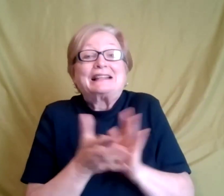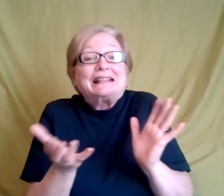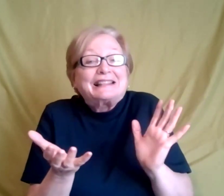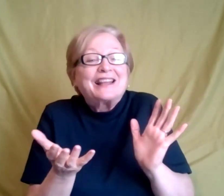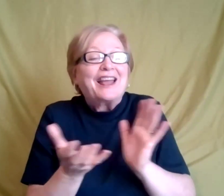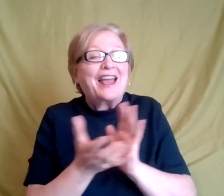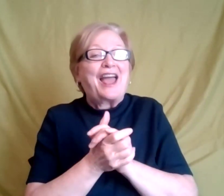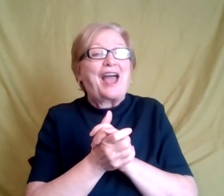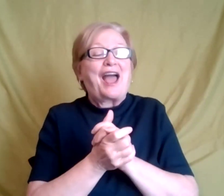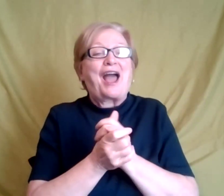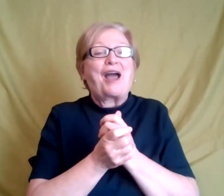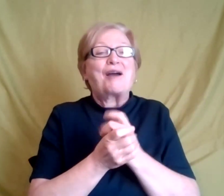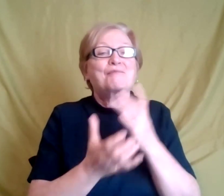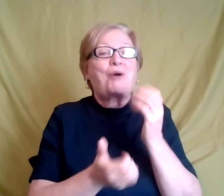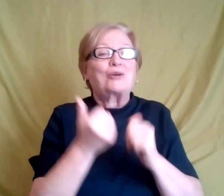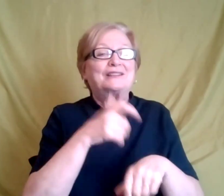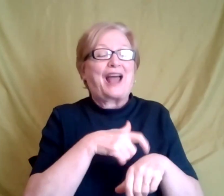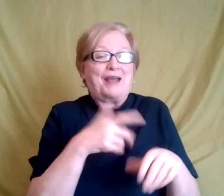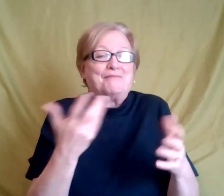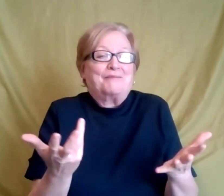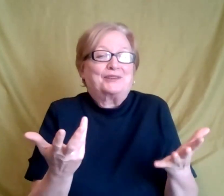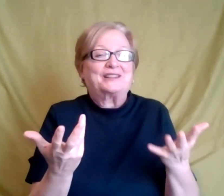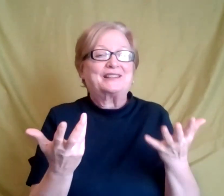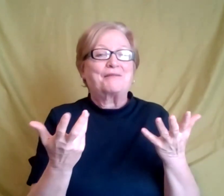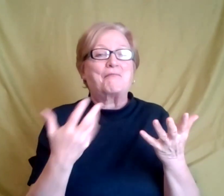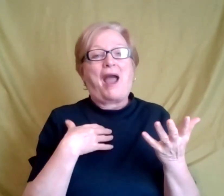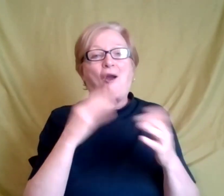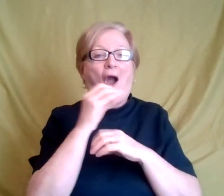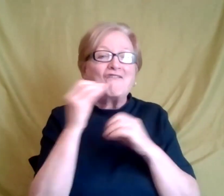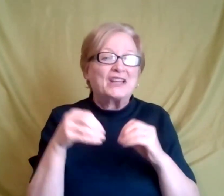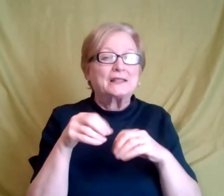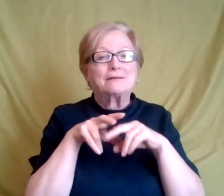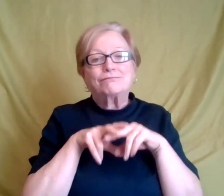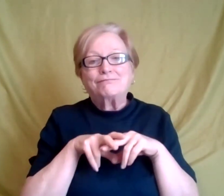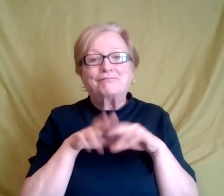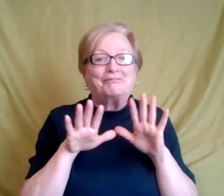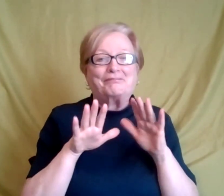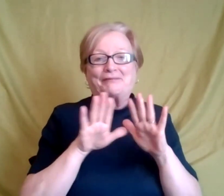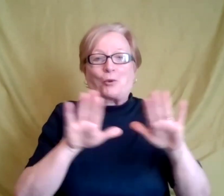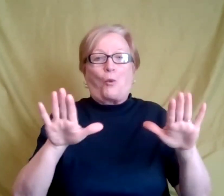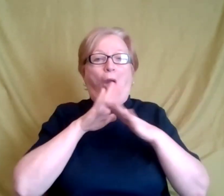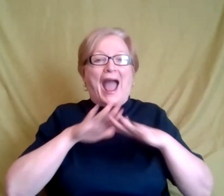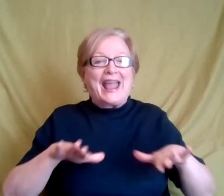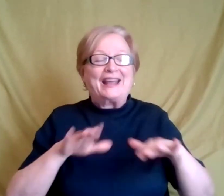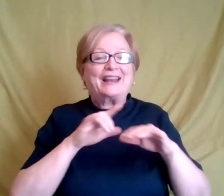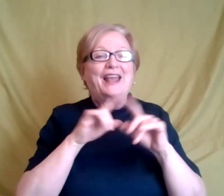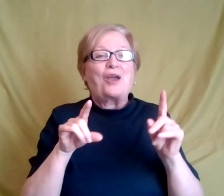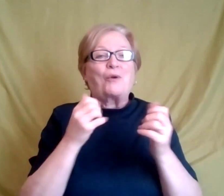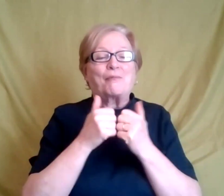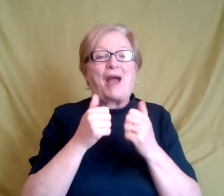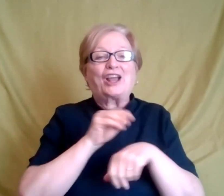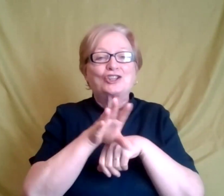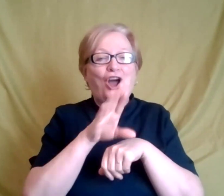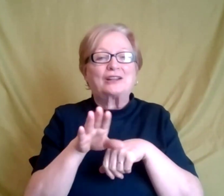that. I'm typically just behind the scenes when it comes to working with my consulting business and now